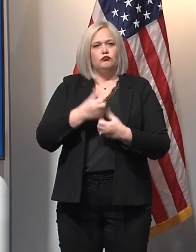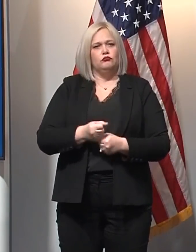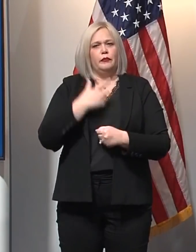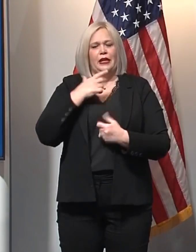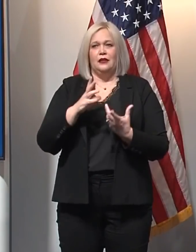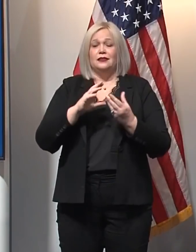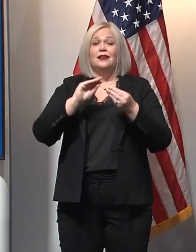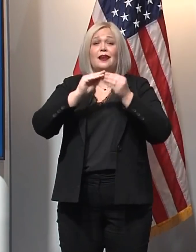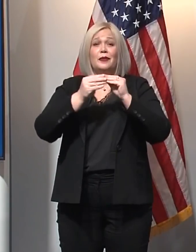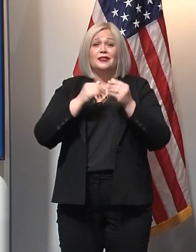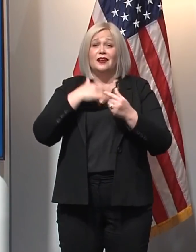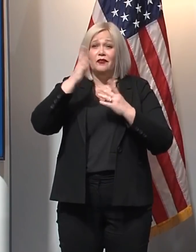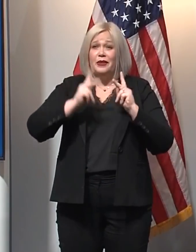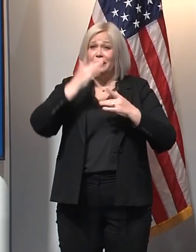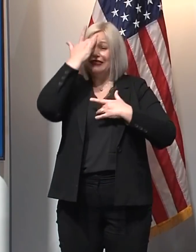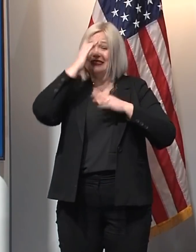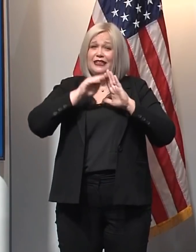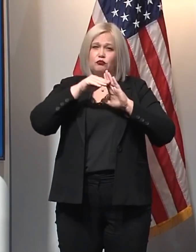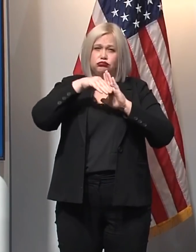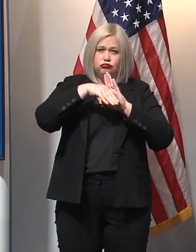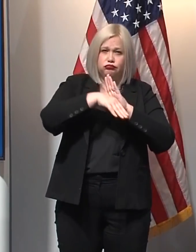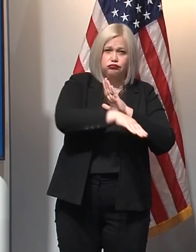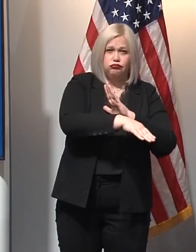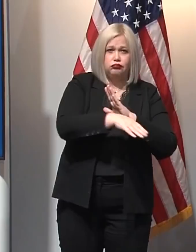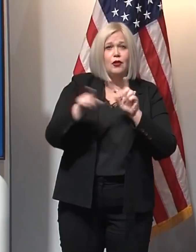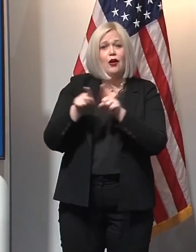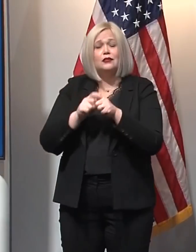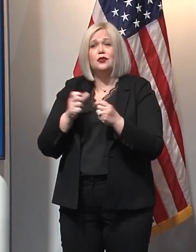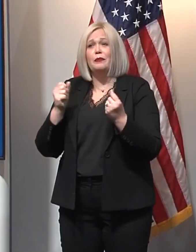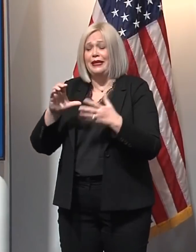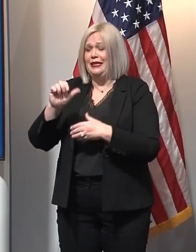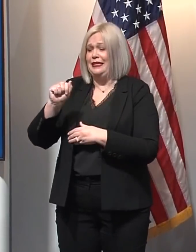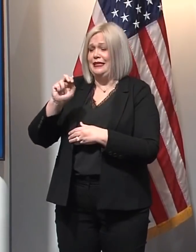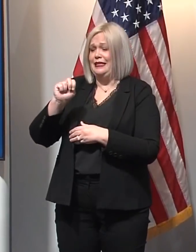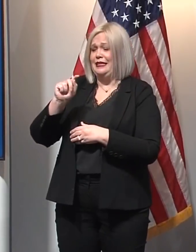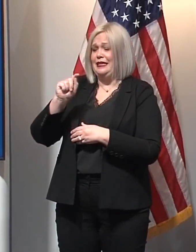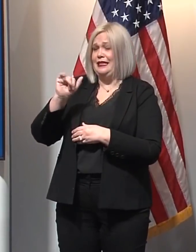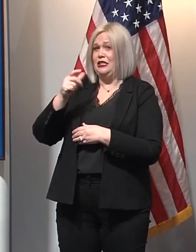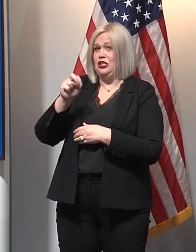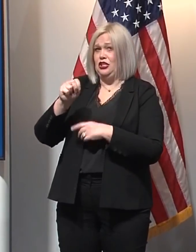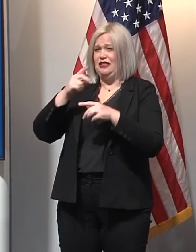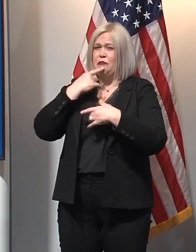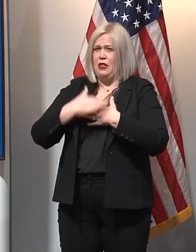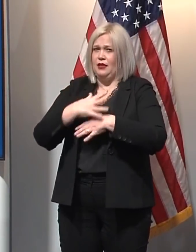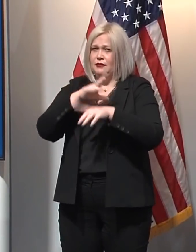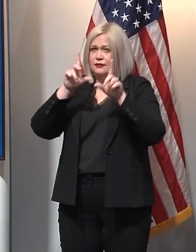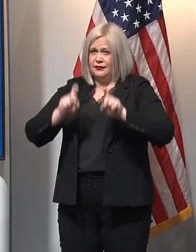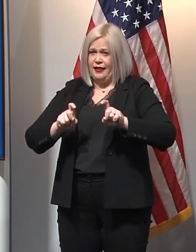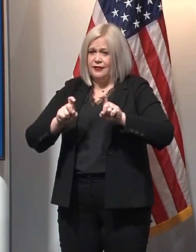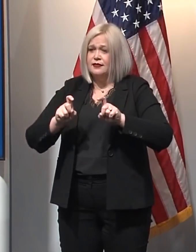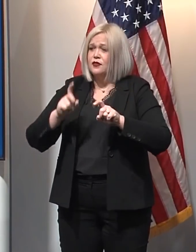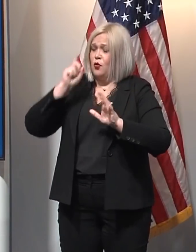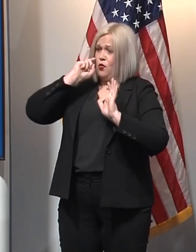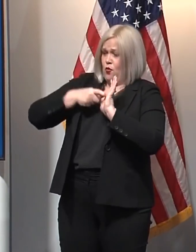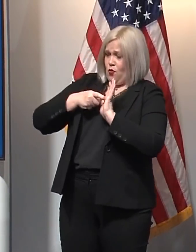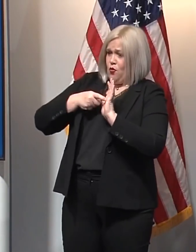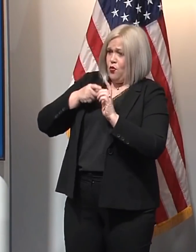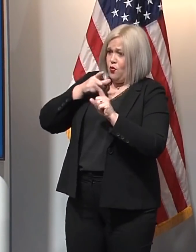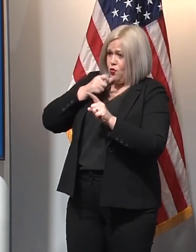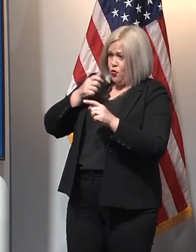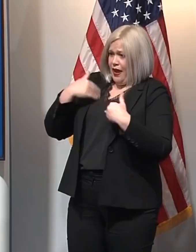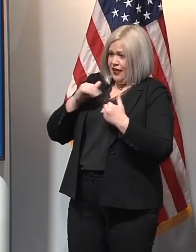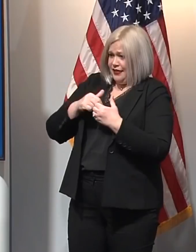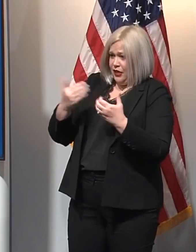tracers. We actually have plenty of antigen tests and so when we have identified outbreaks associated with the variant, we are doing very aggressive